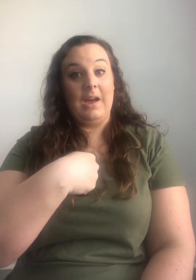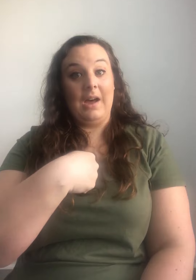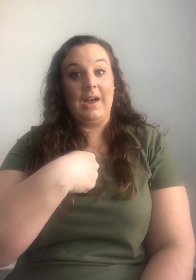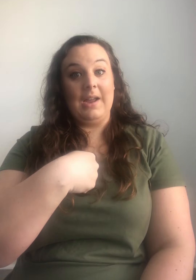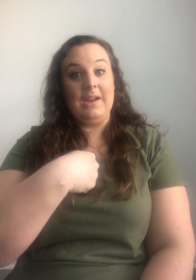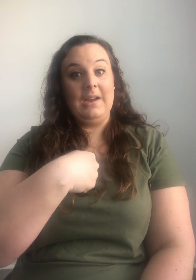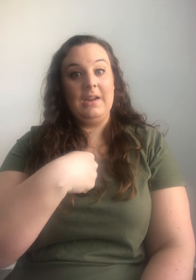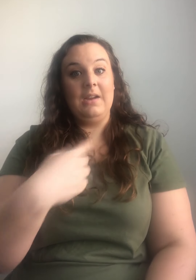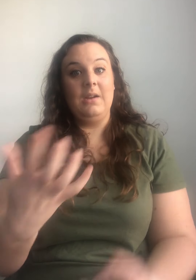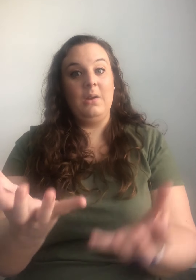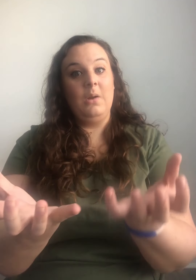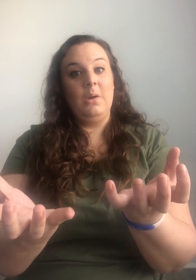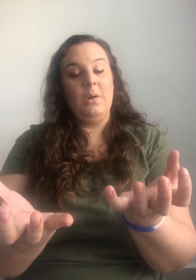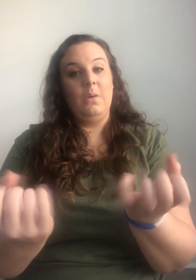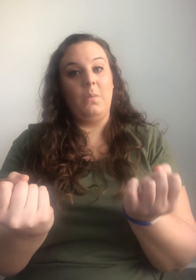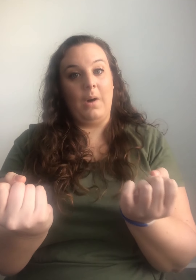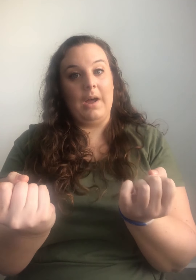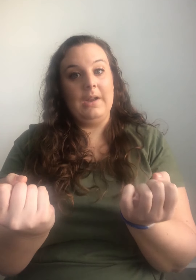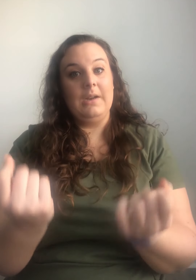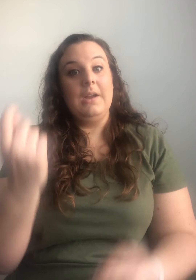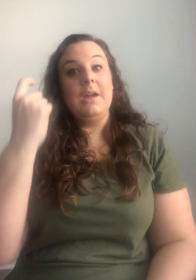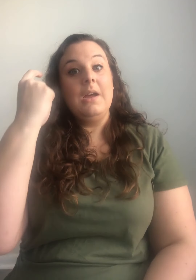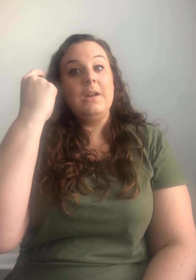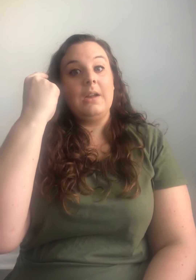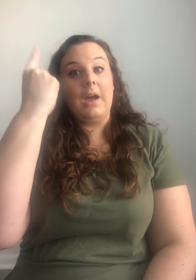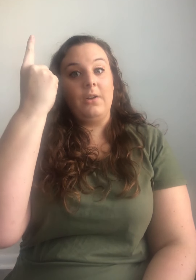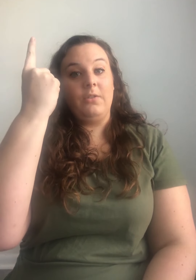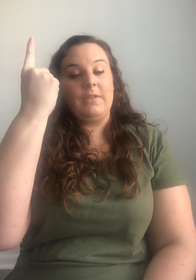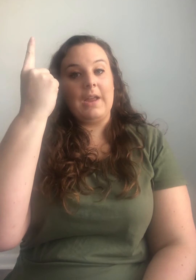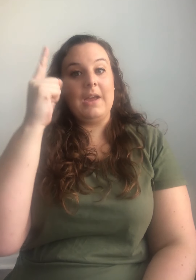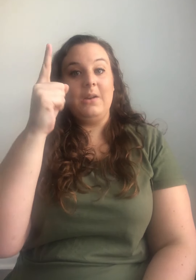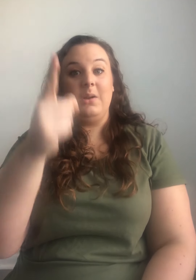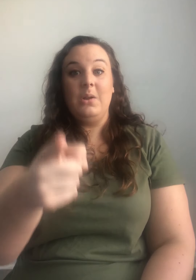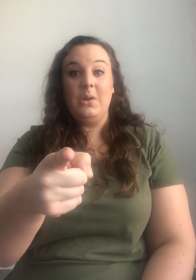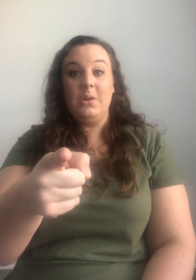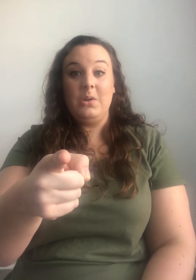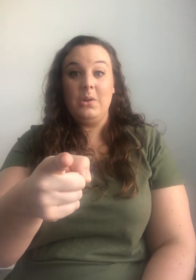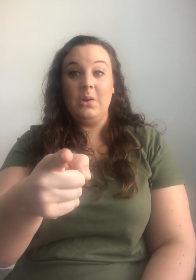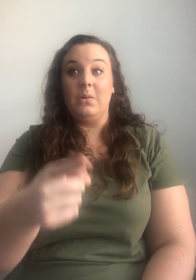I want to understand you.